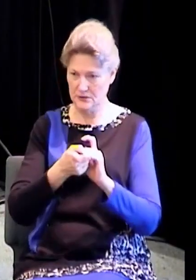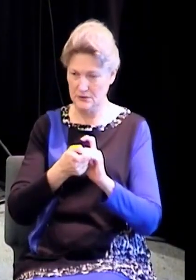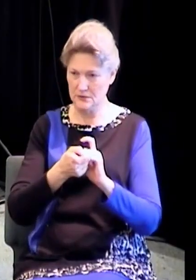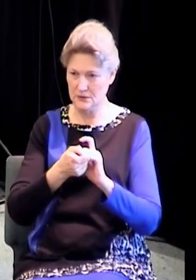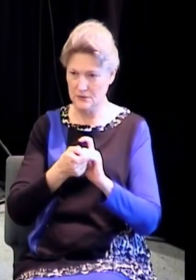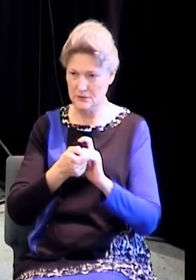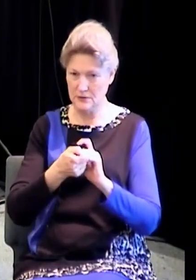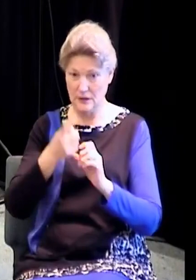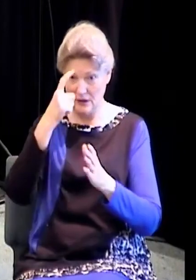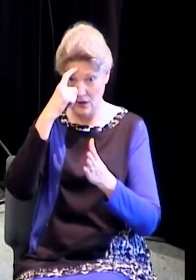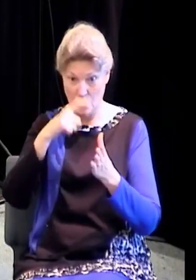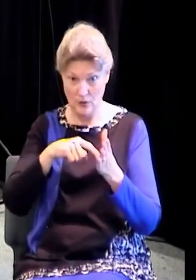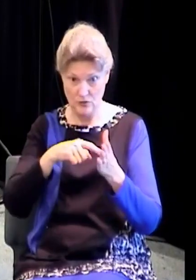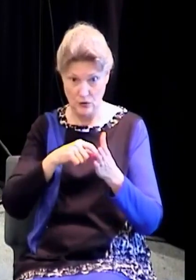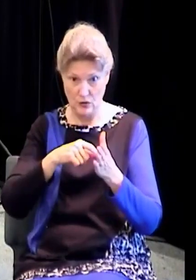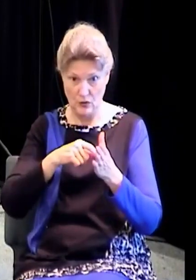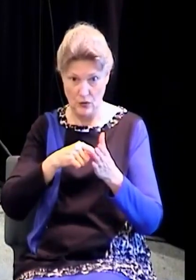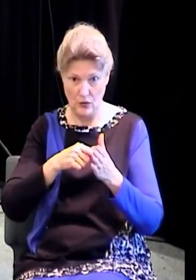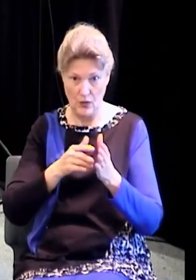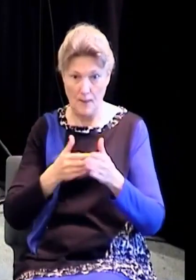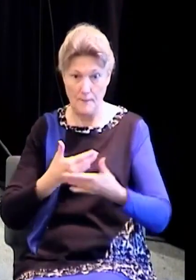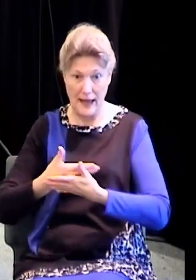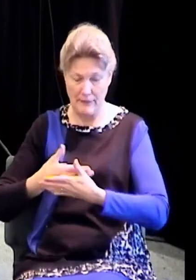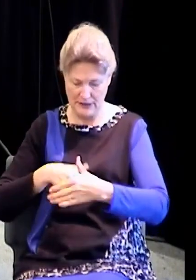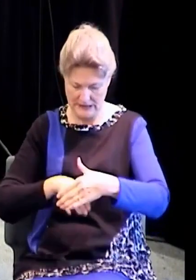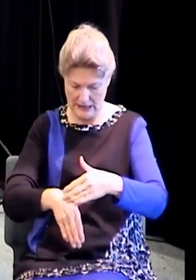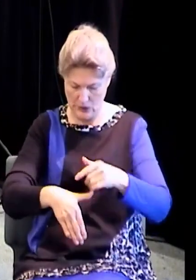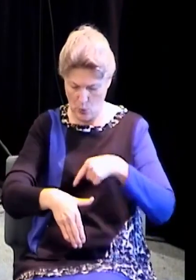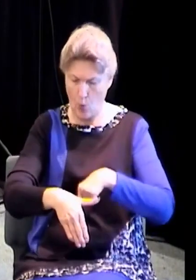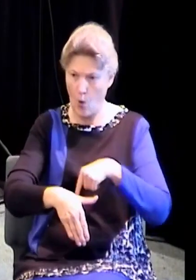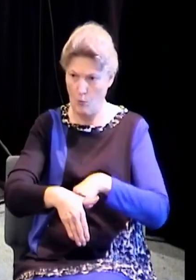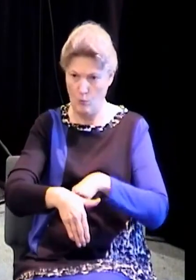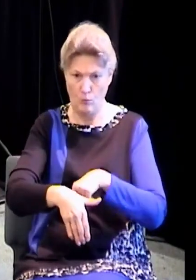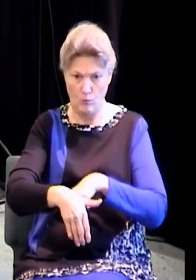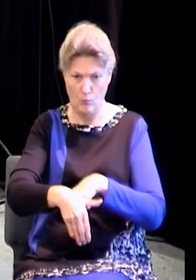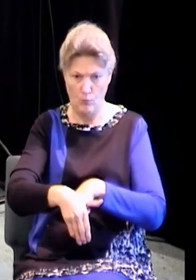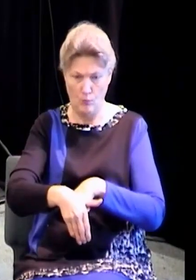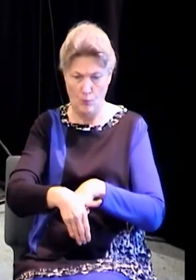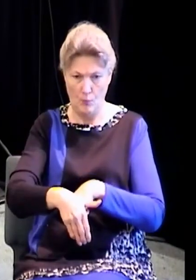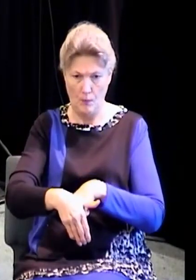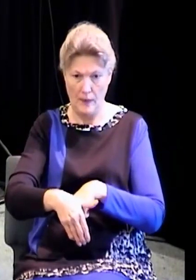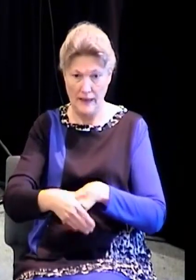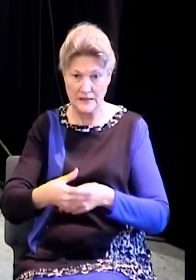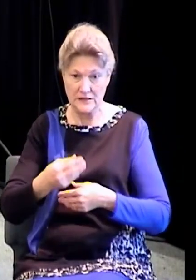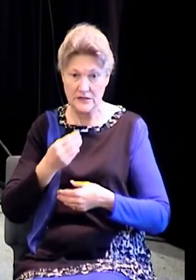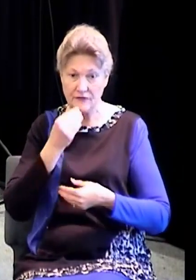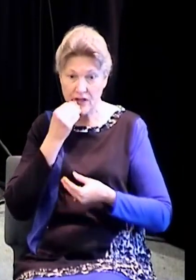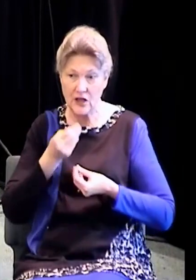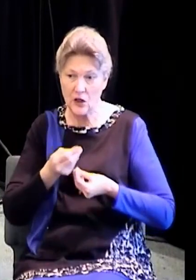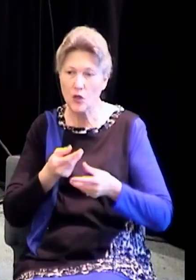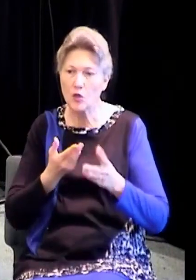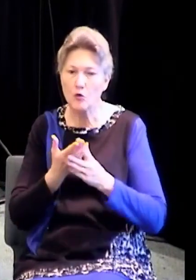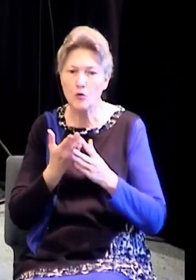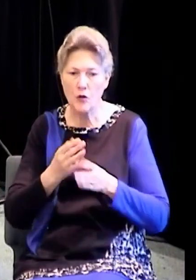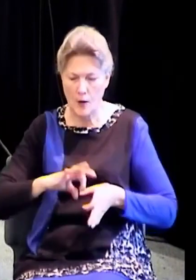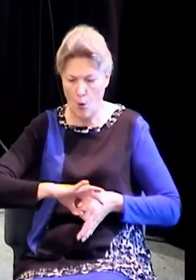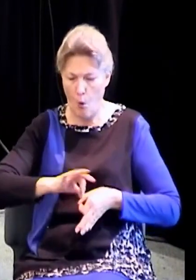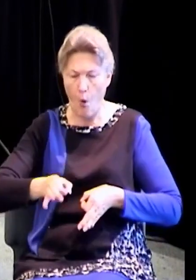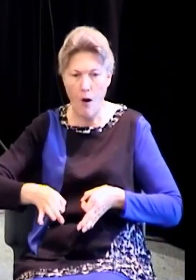Notice when the baby is in the womb, it's getting its nourishment through the umbilical cord, and after it is